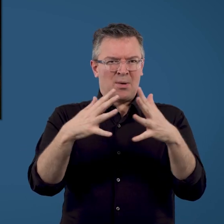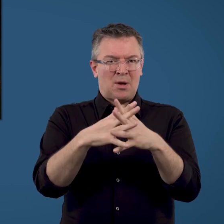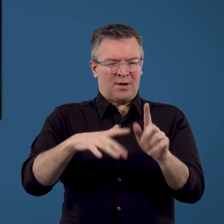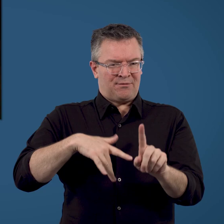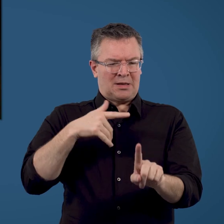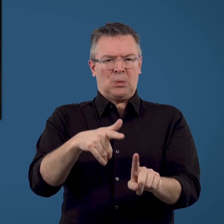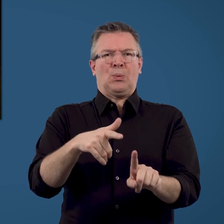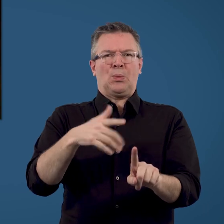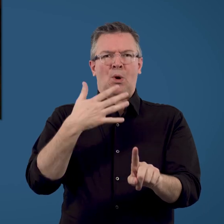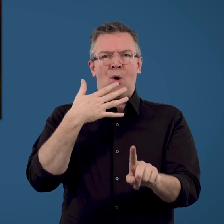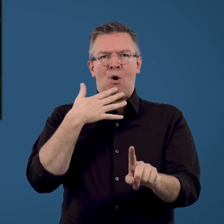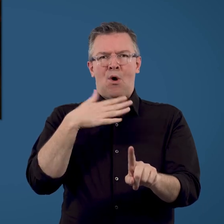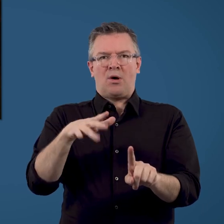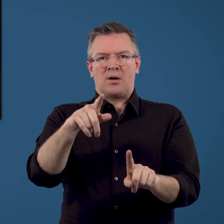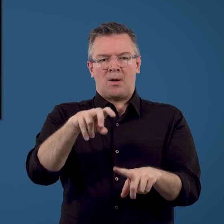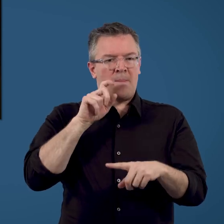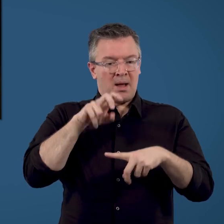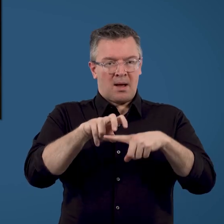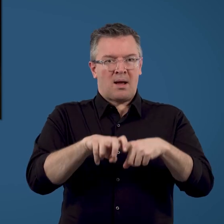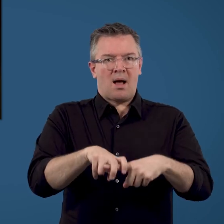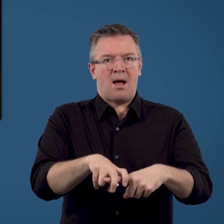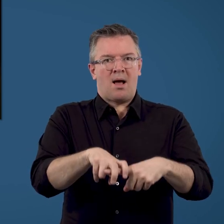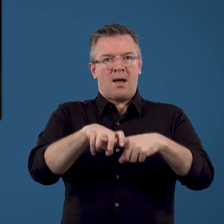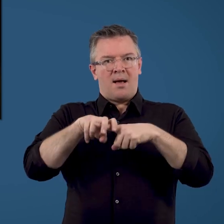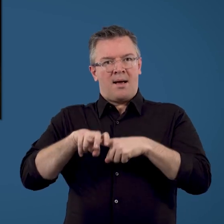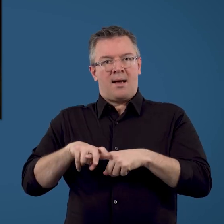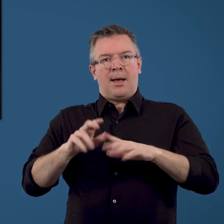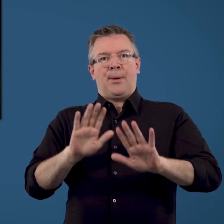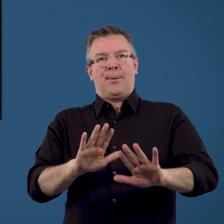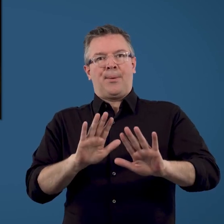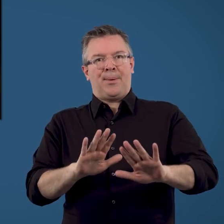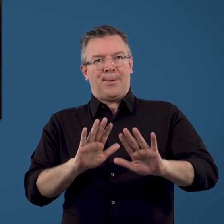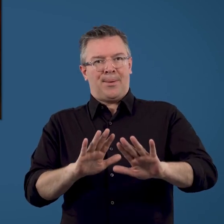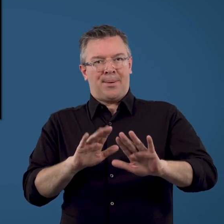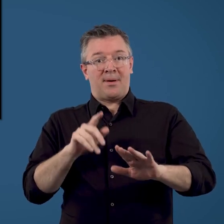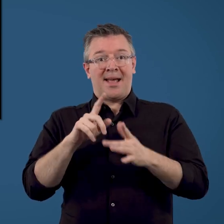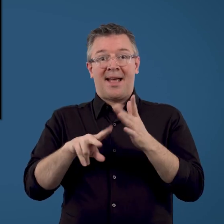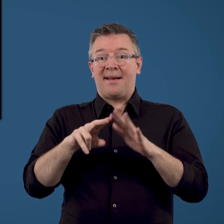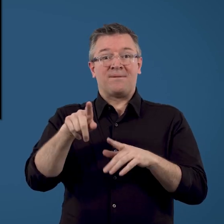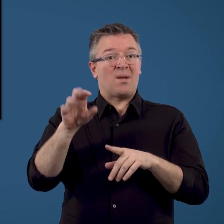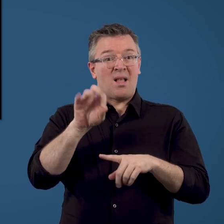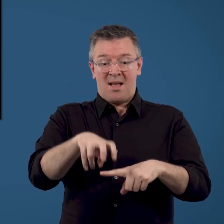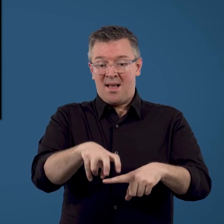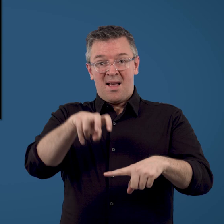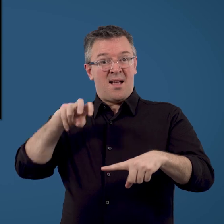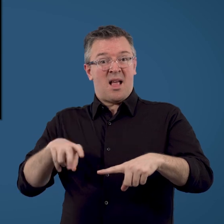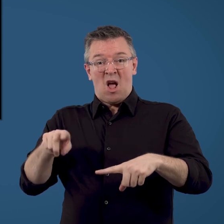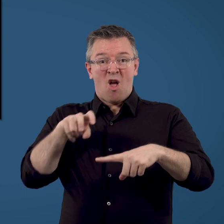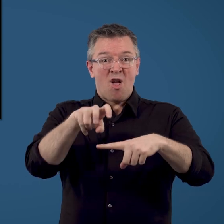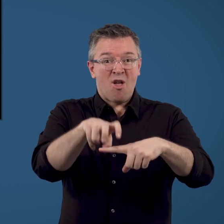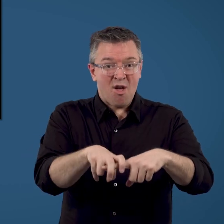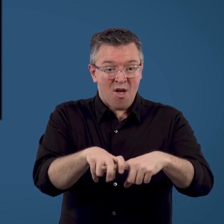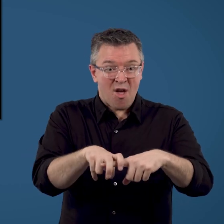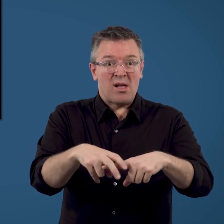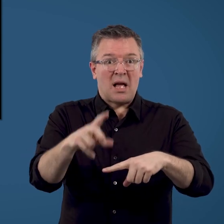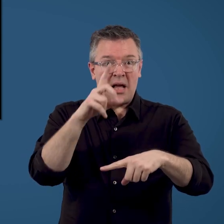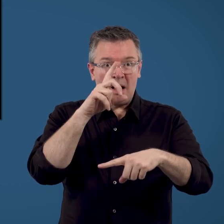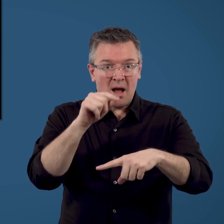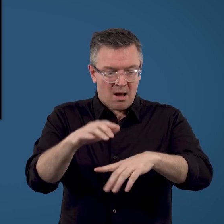you'll feel that it's too hot and will want to move back from the fire. If you don't, this amount of radiant heat is enough to